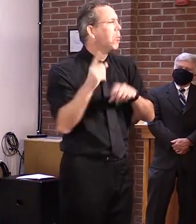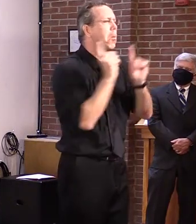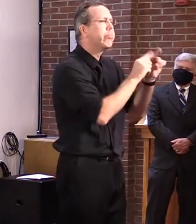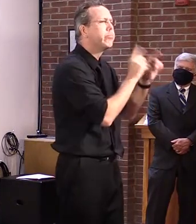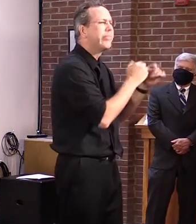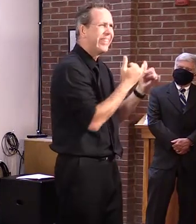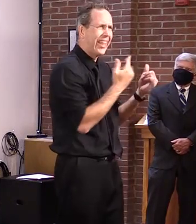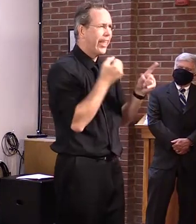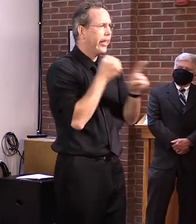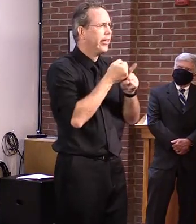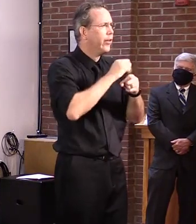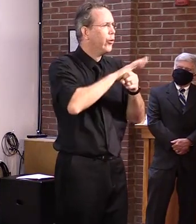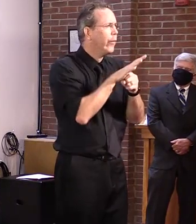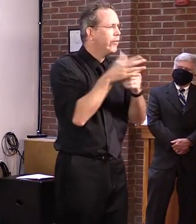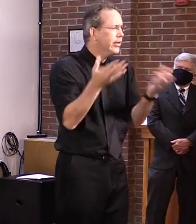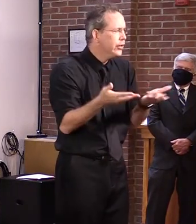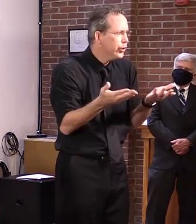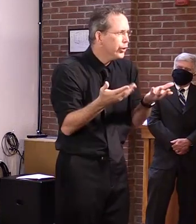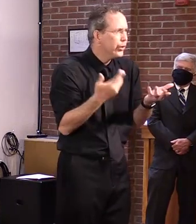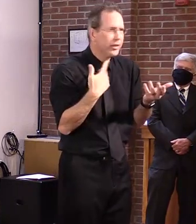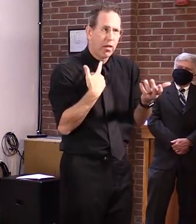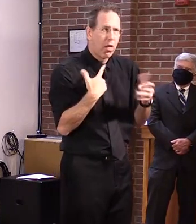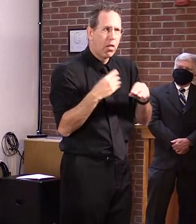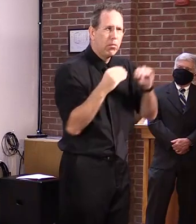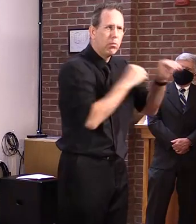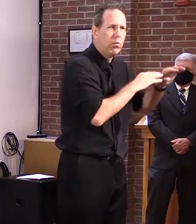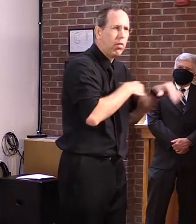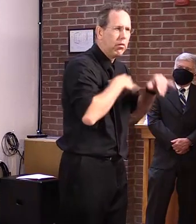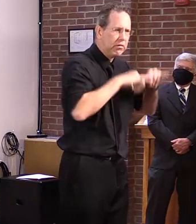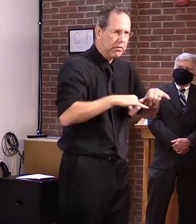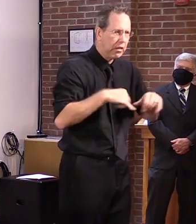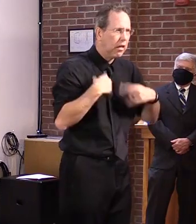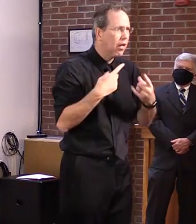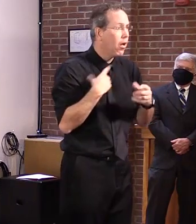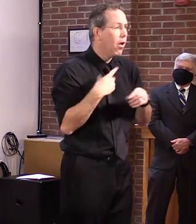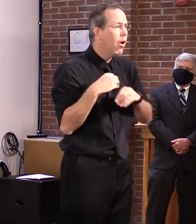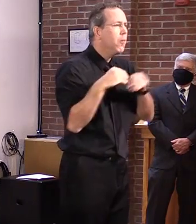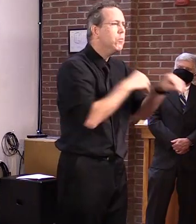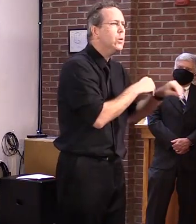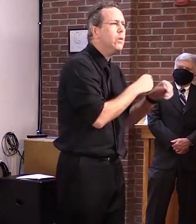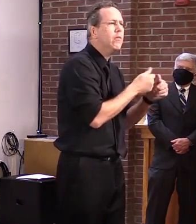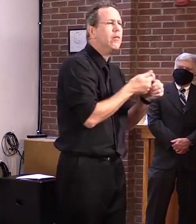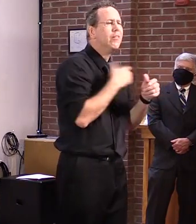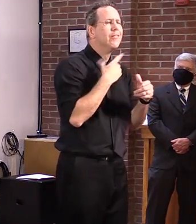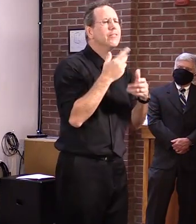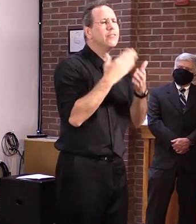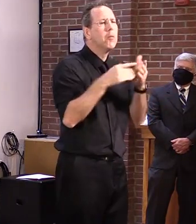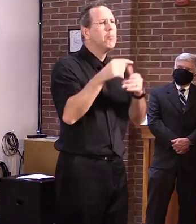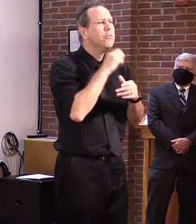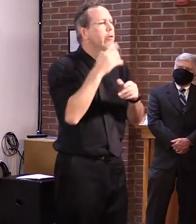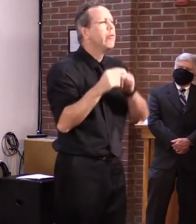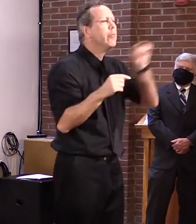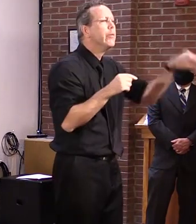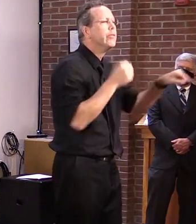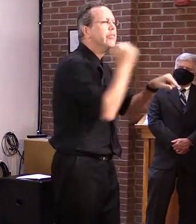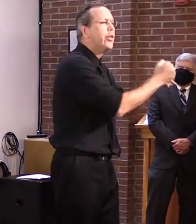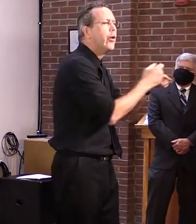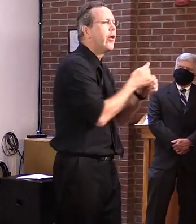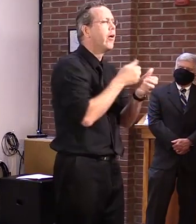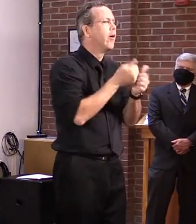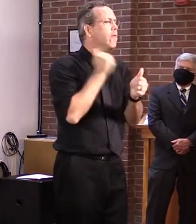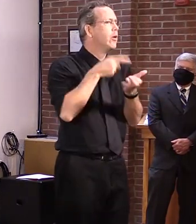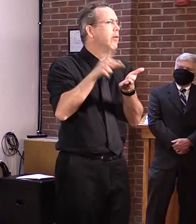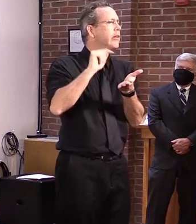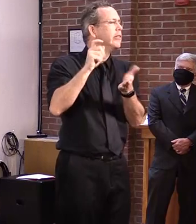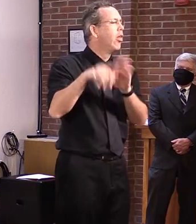they just want to declare residency to avoid taxes. Would you be willing to consider waiving any